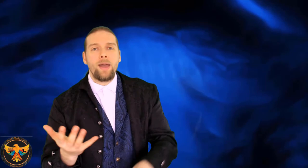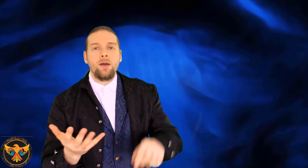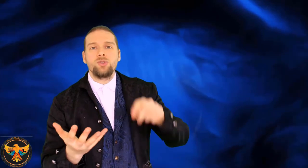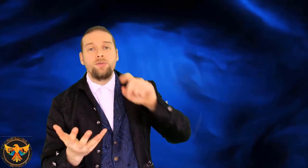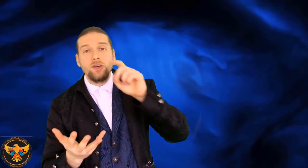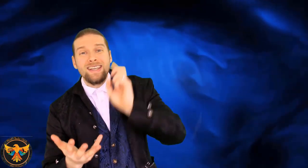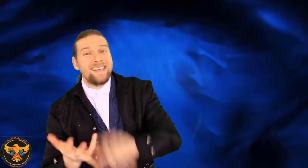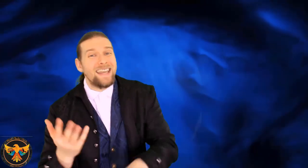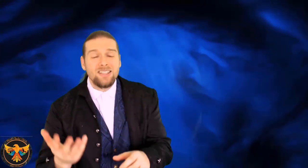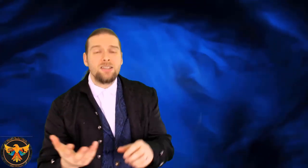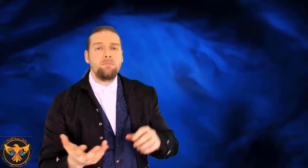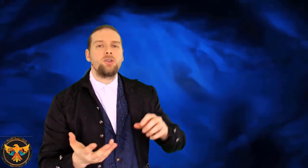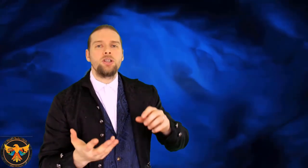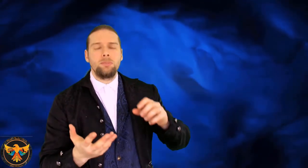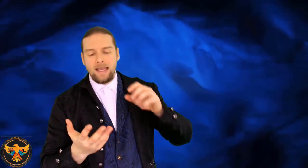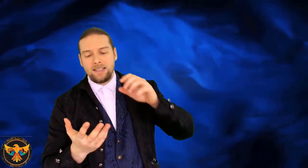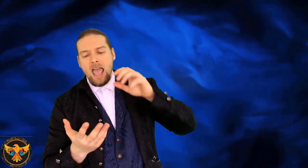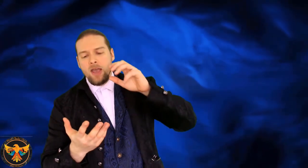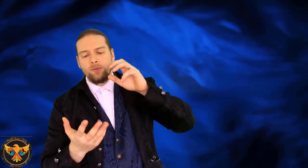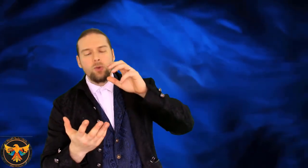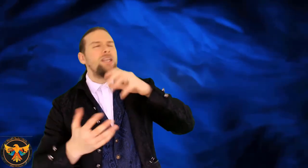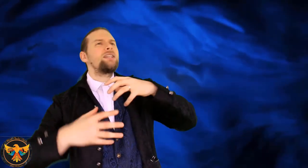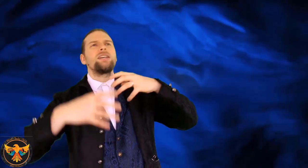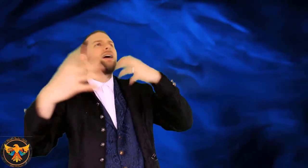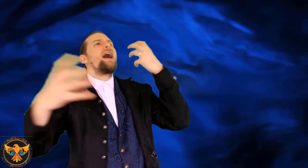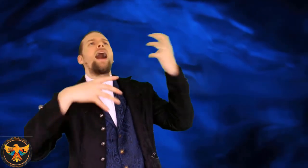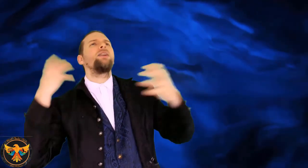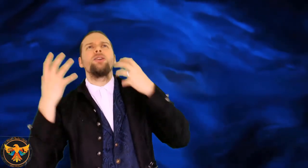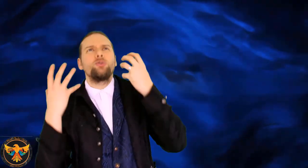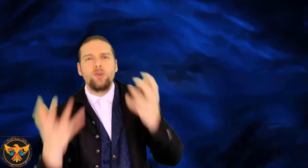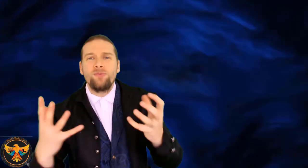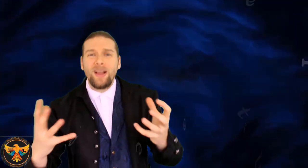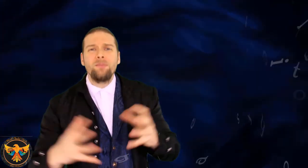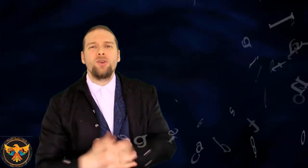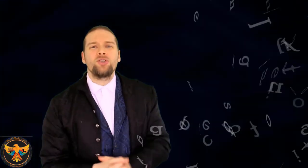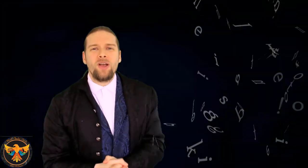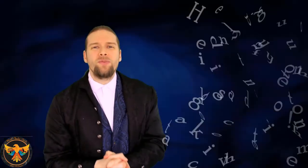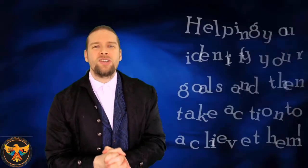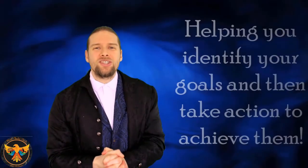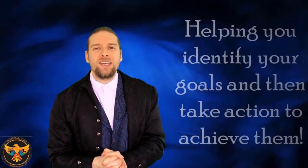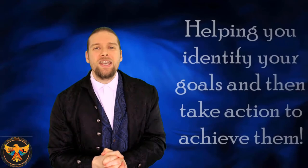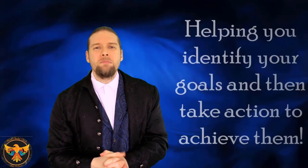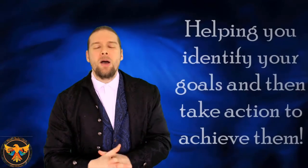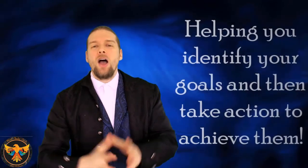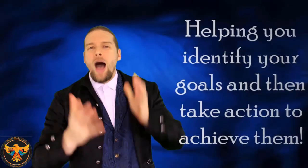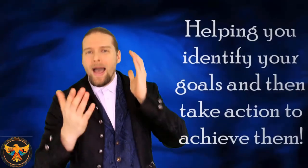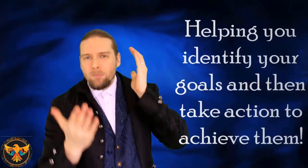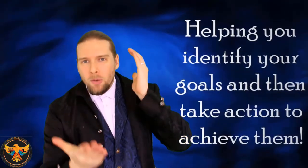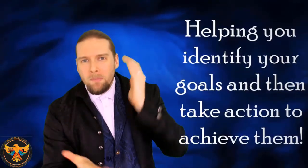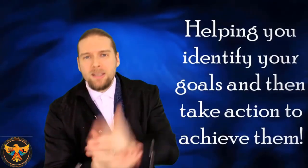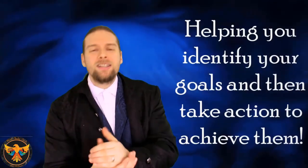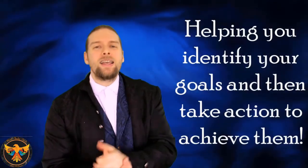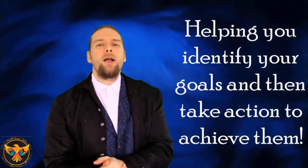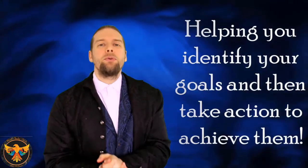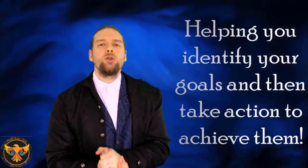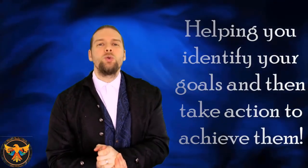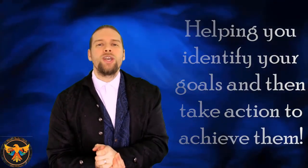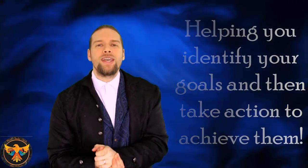pounds, if you need to gain some muscle mass, if you need to, I don't know, develop your self-esteem, I'm committed to helping you take